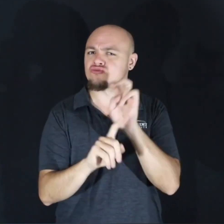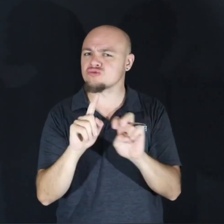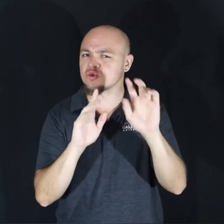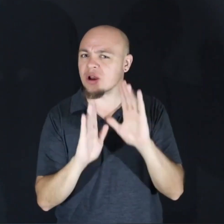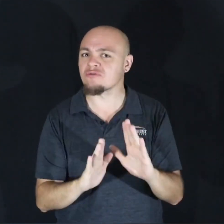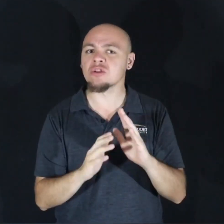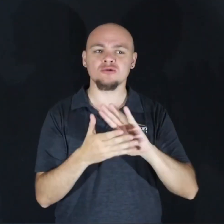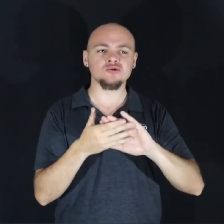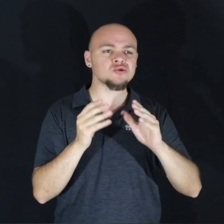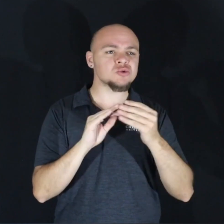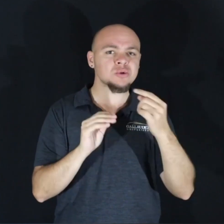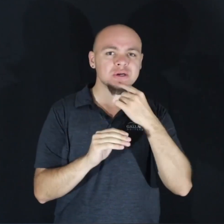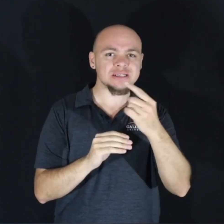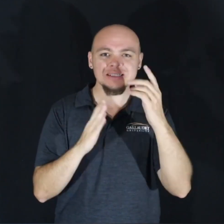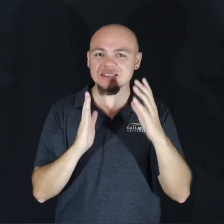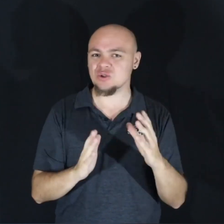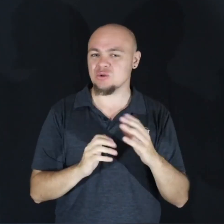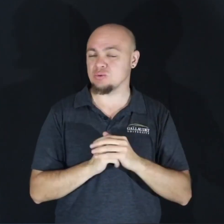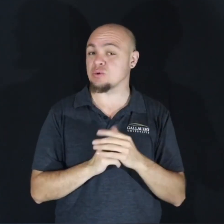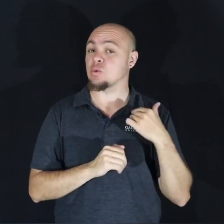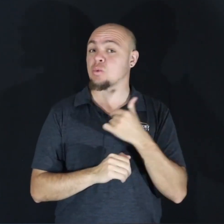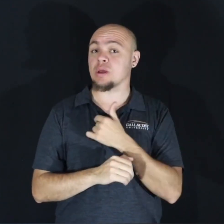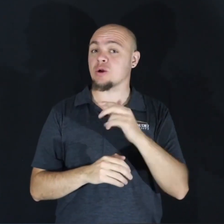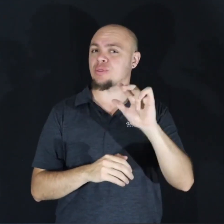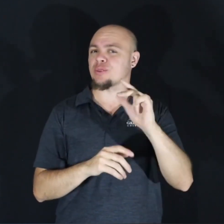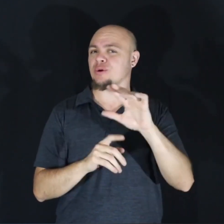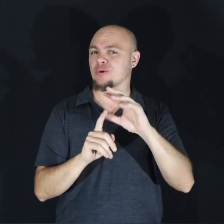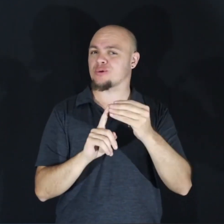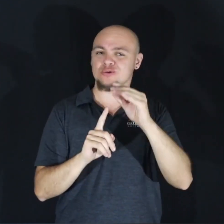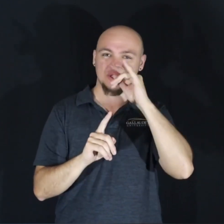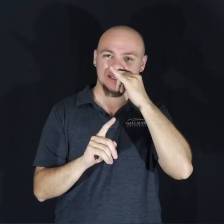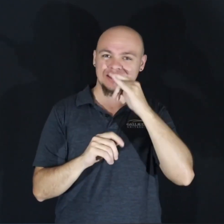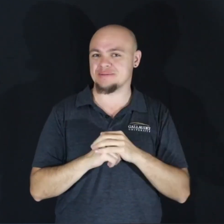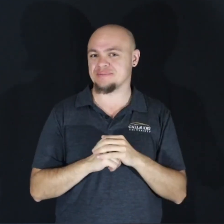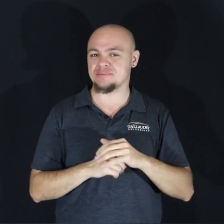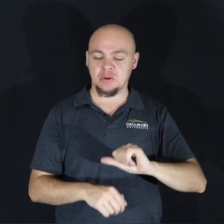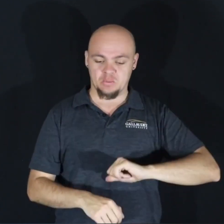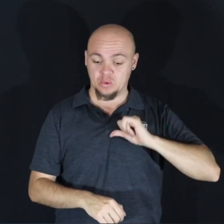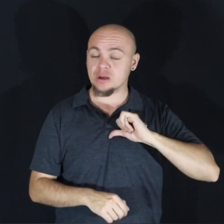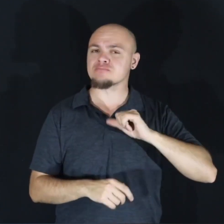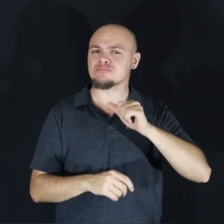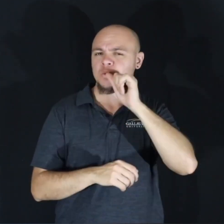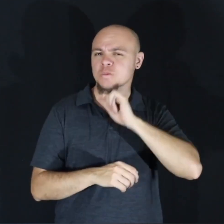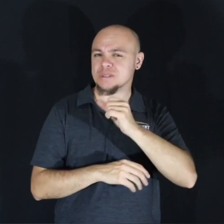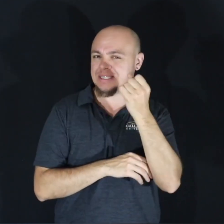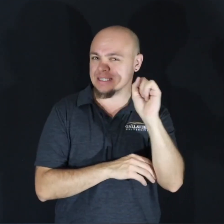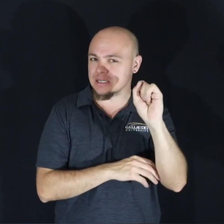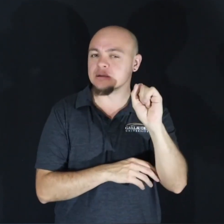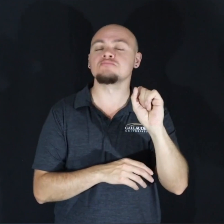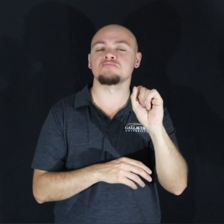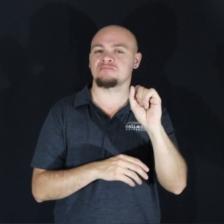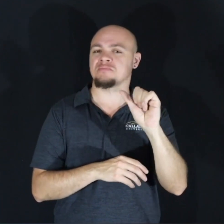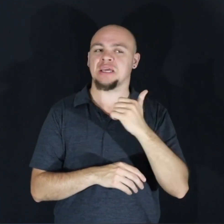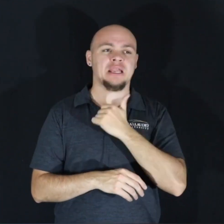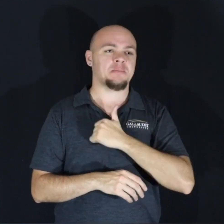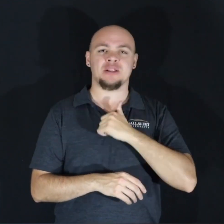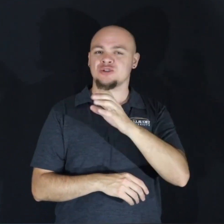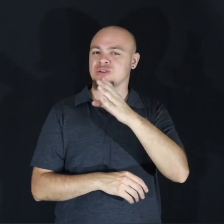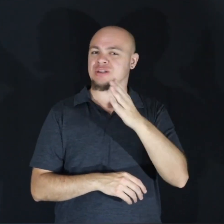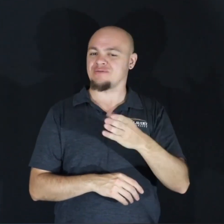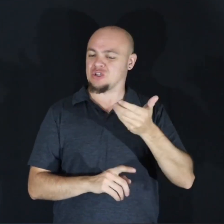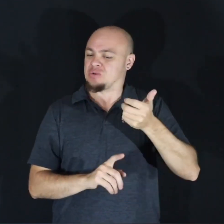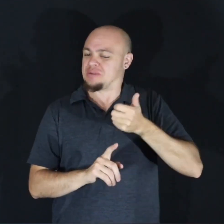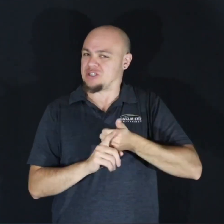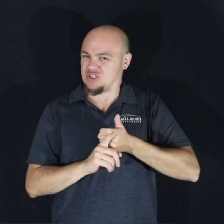travelers, and storytellers. We are third culture kids, proud, resilient, and unapologetically